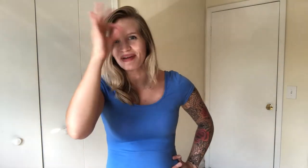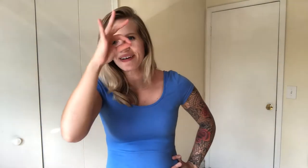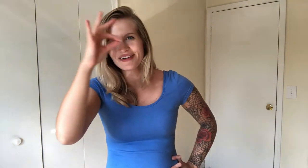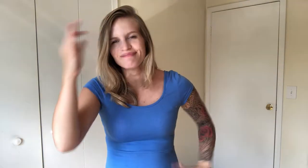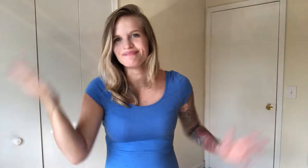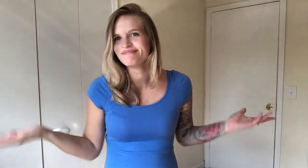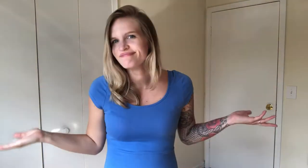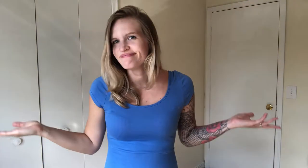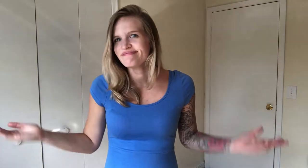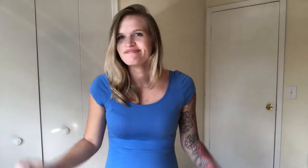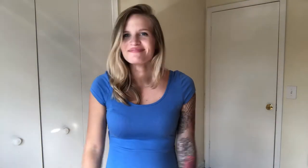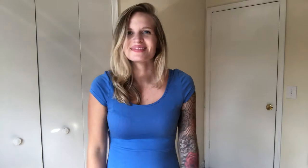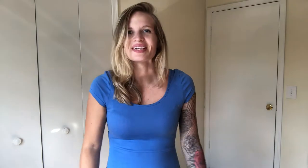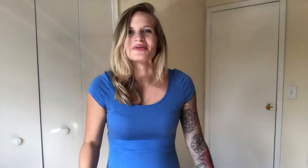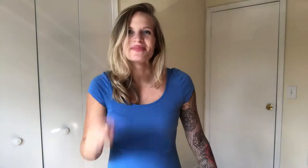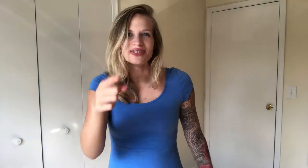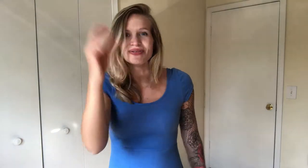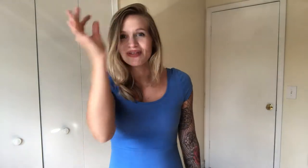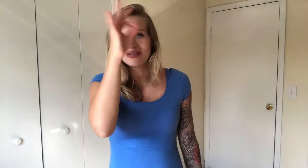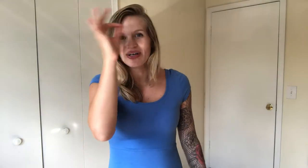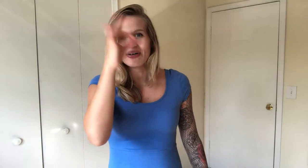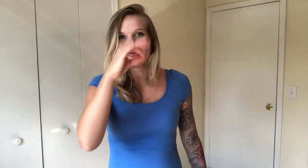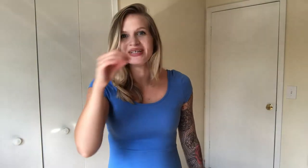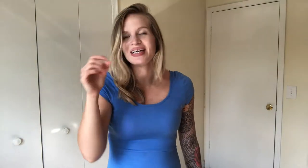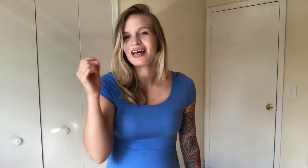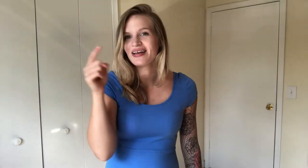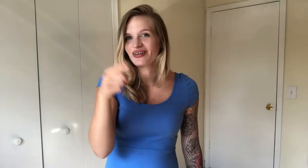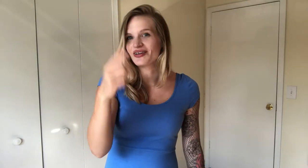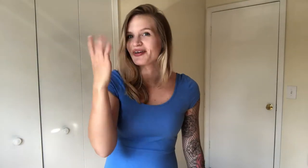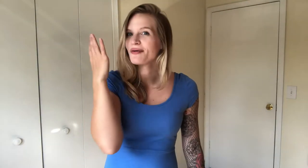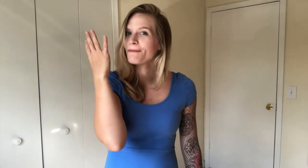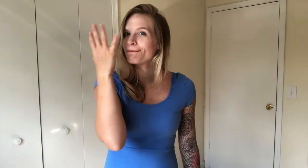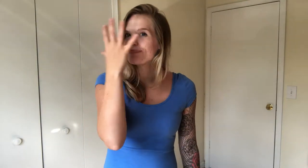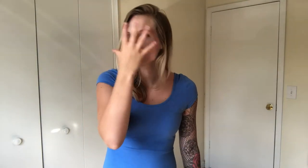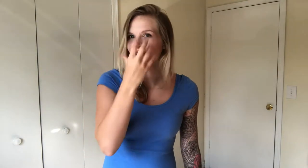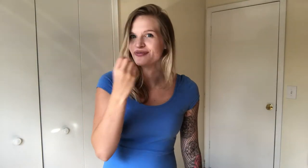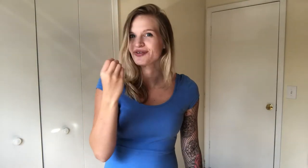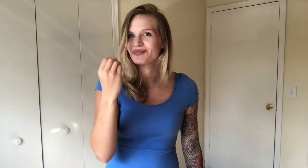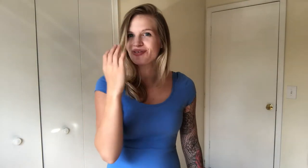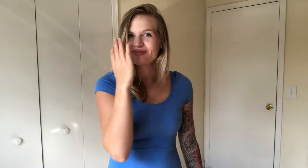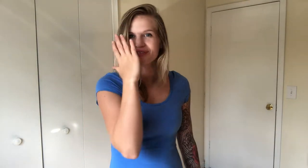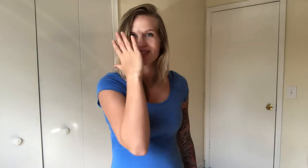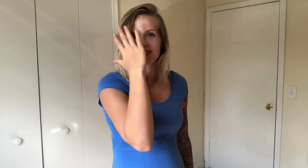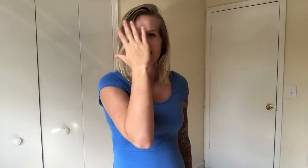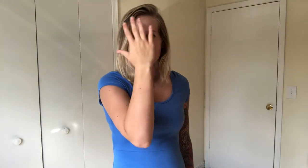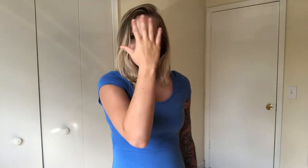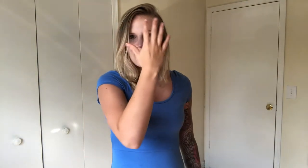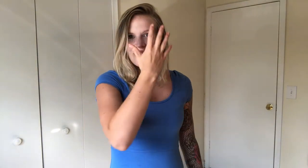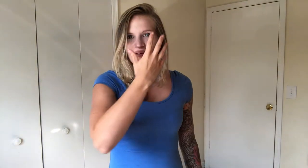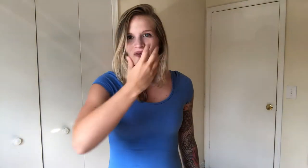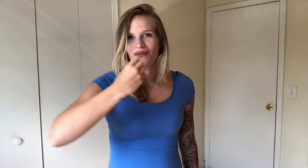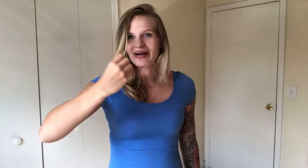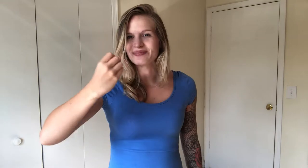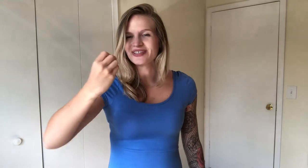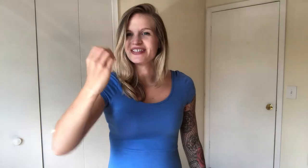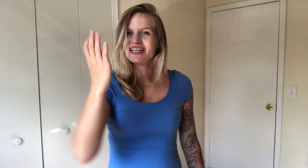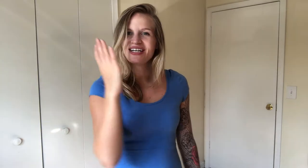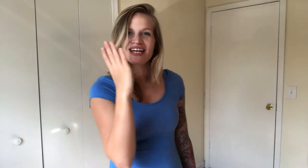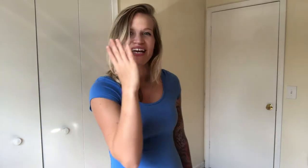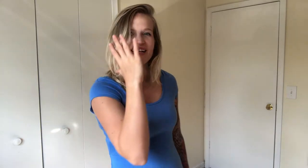better. So you don't know. You're beautiful. Beautiful. Just wrap your hand